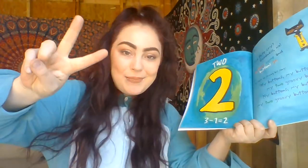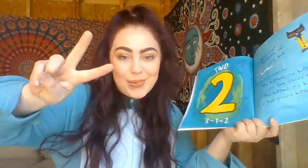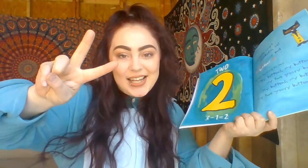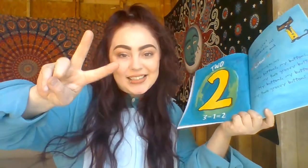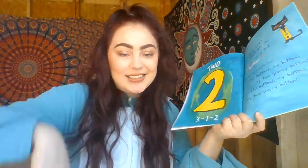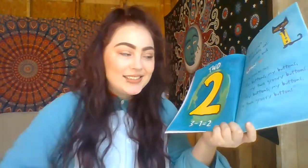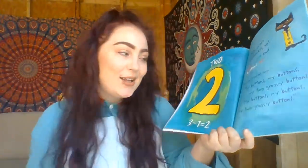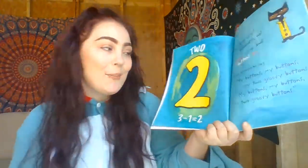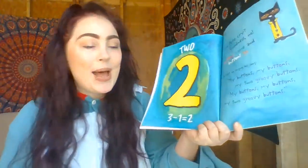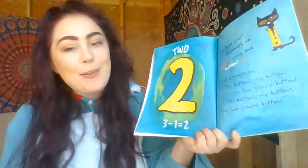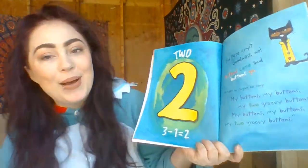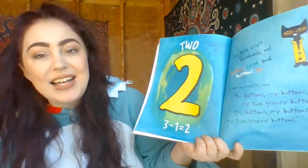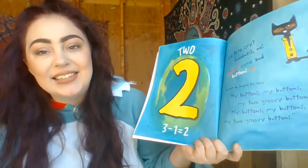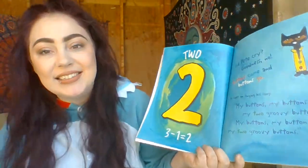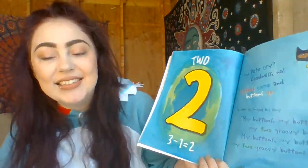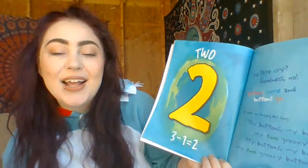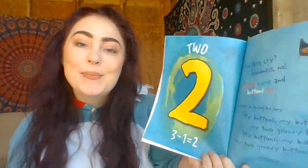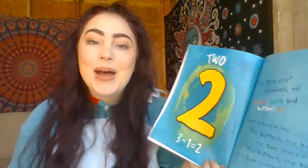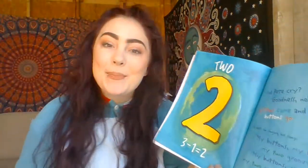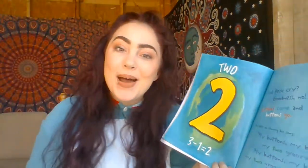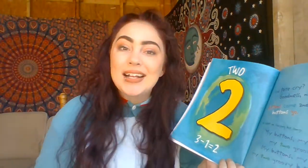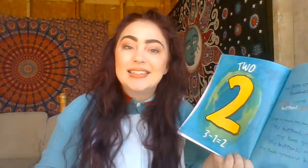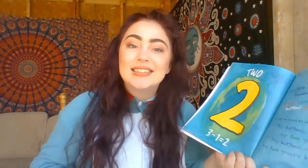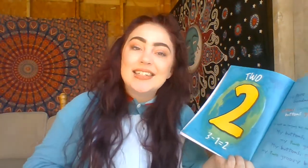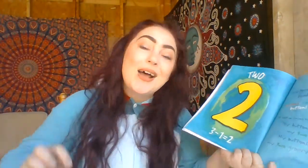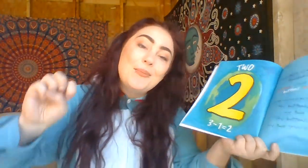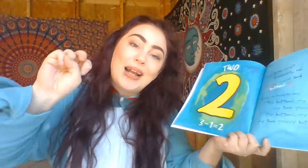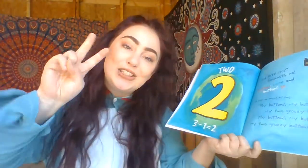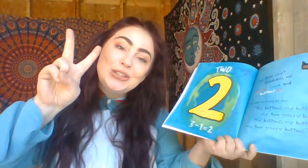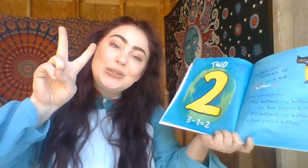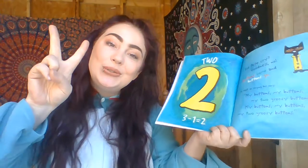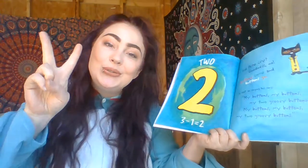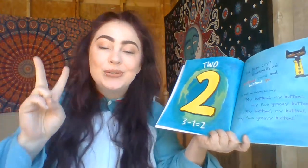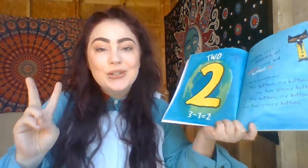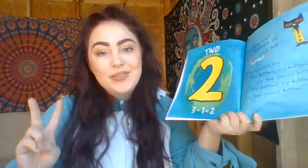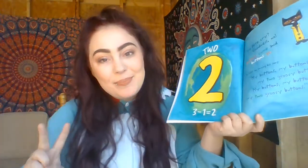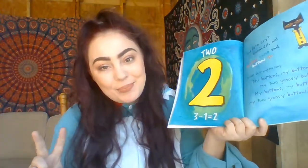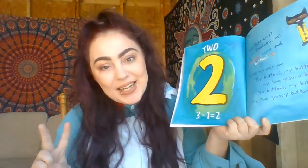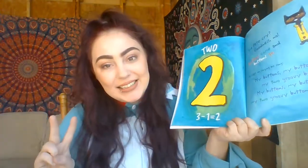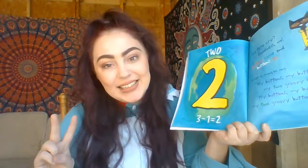buttons. My buttons, my buttons, my two groovy buttons.